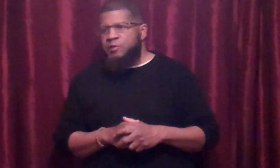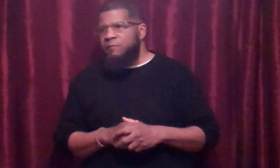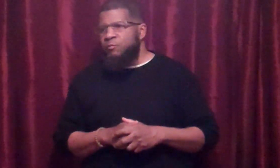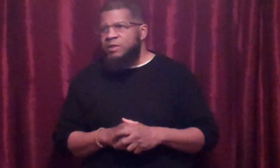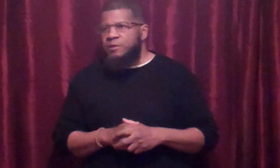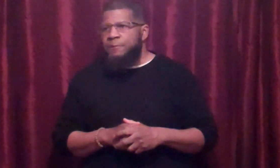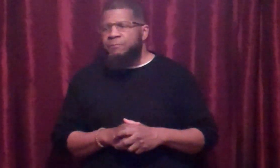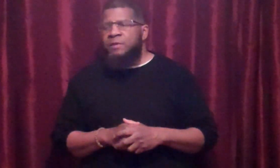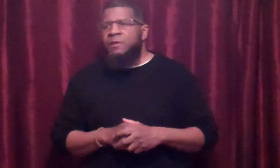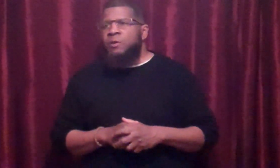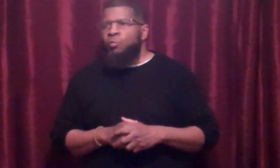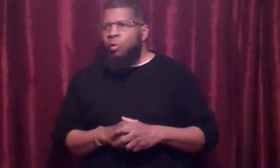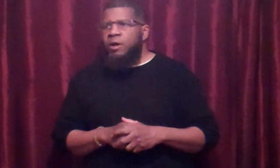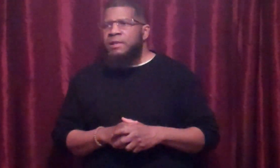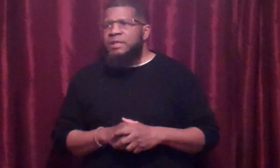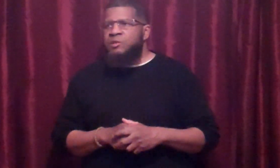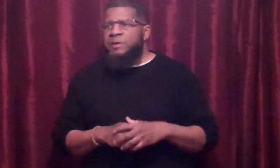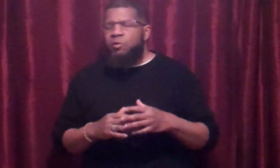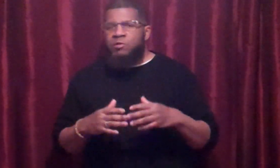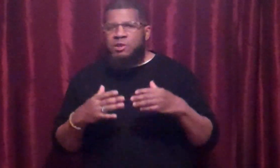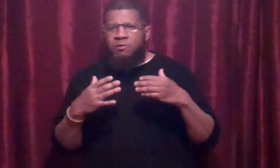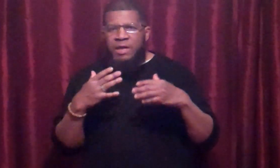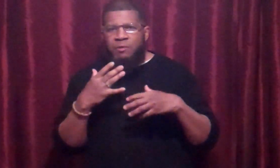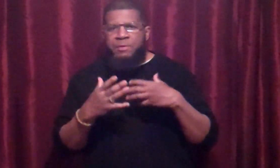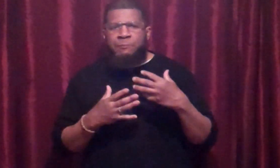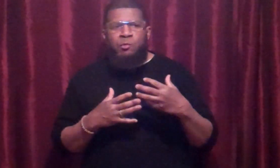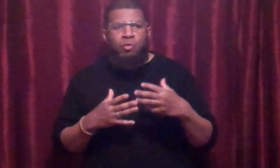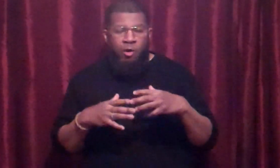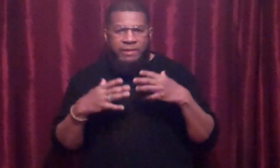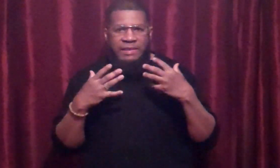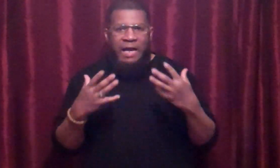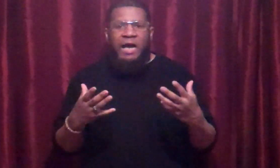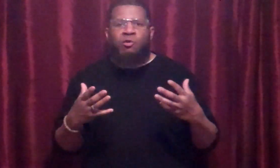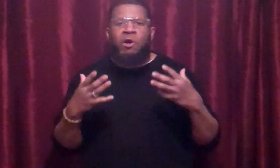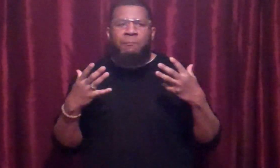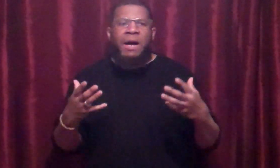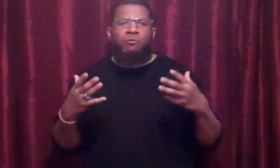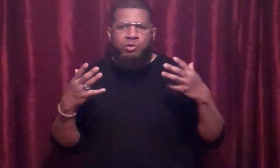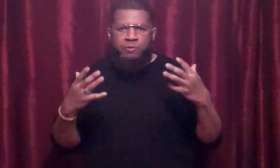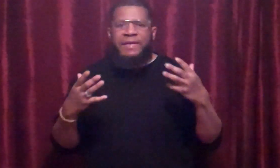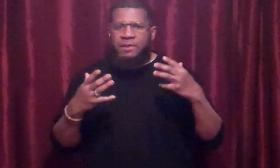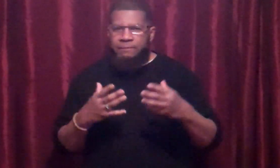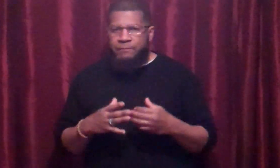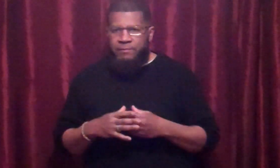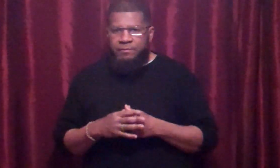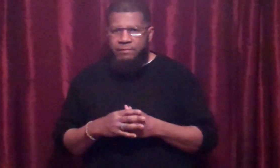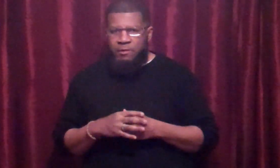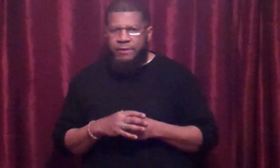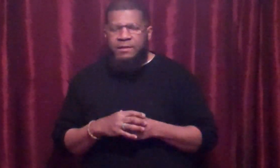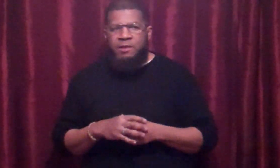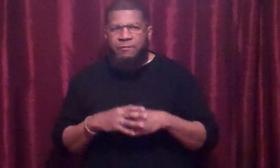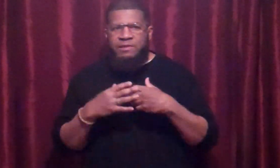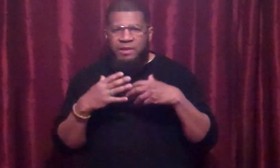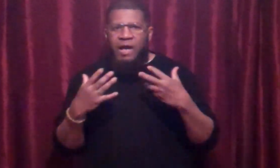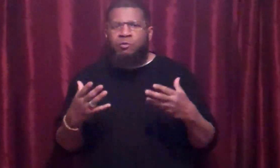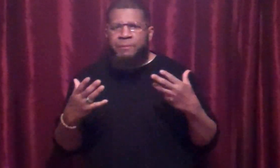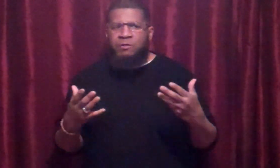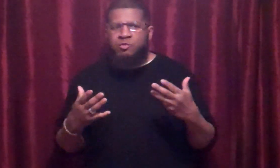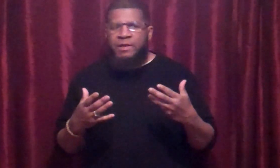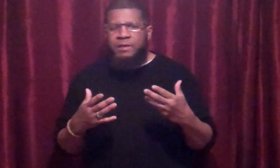several reasons. One is because there are a lot of people who are in denial about training. All right, they're in denial about training.